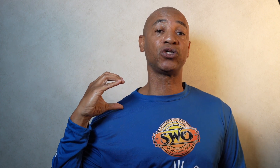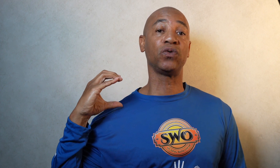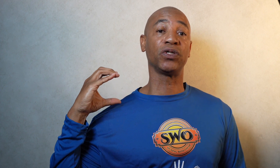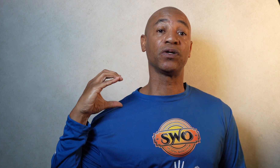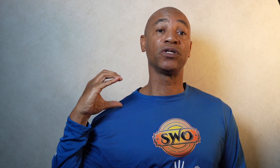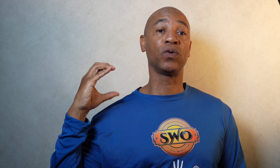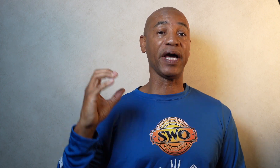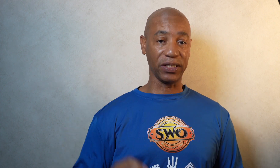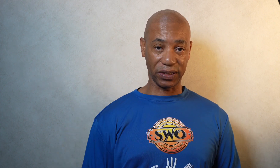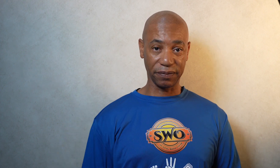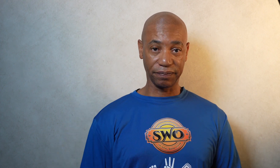shoulder twice.